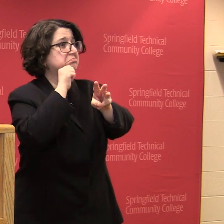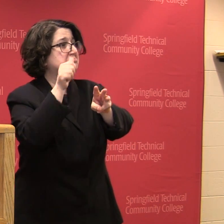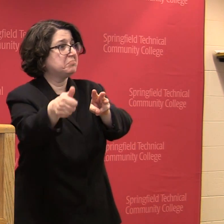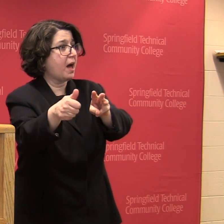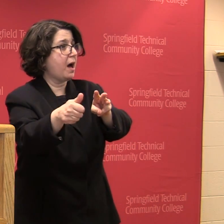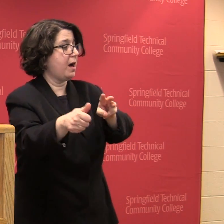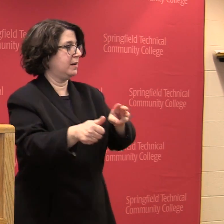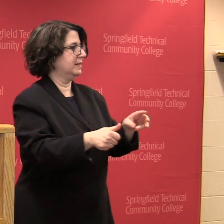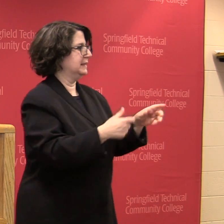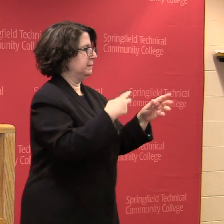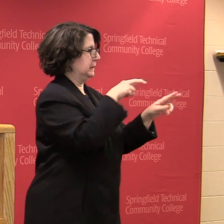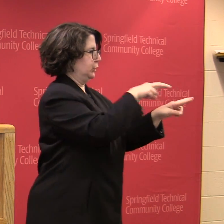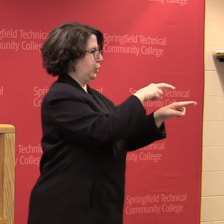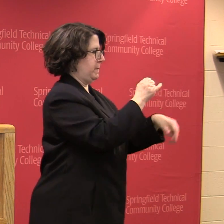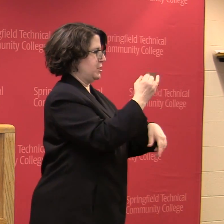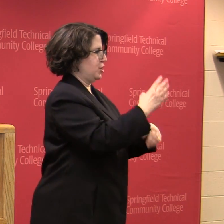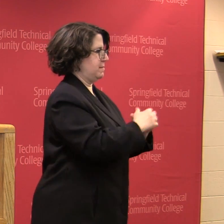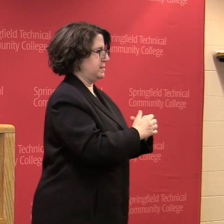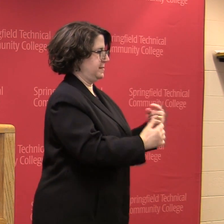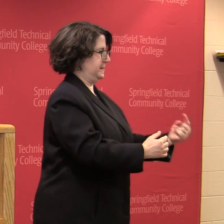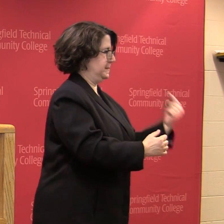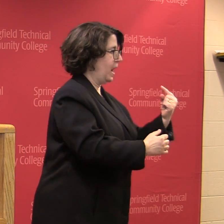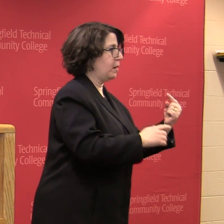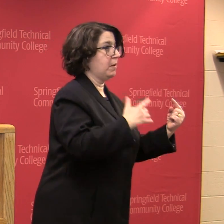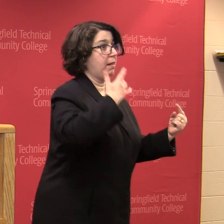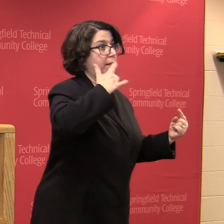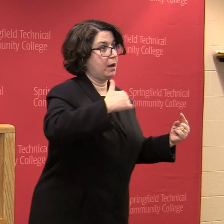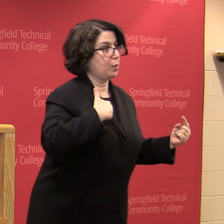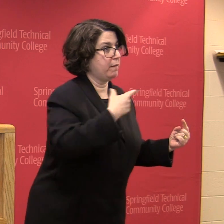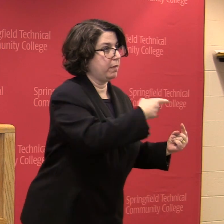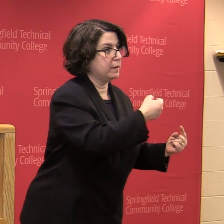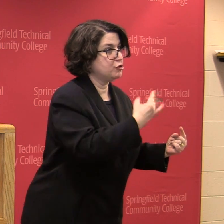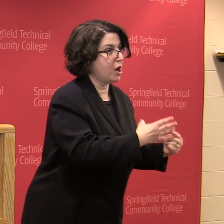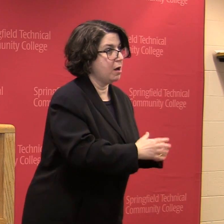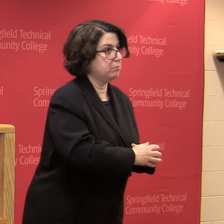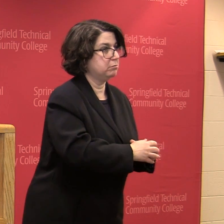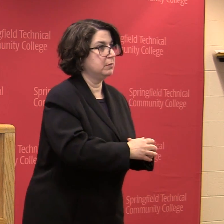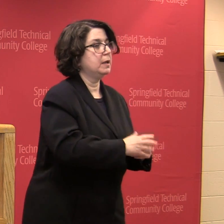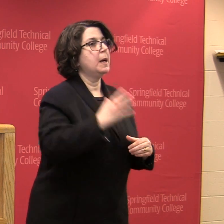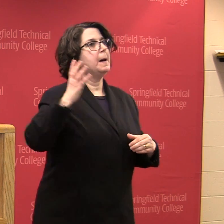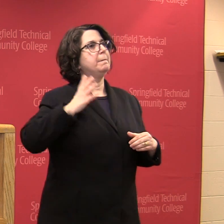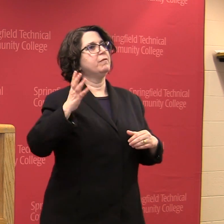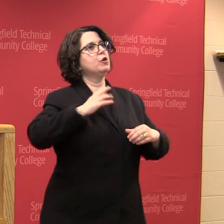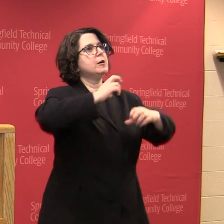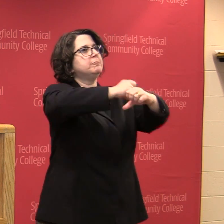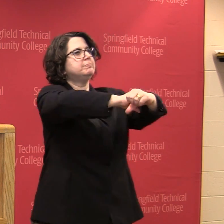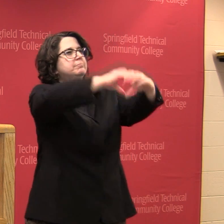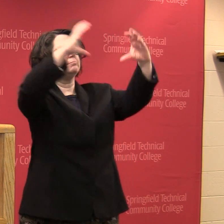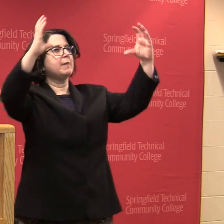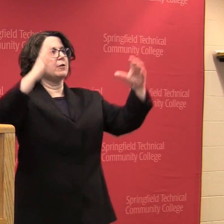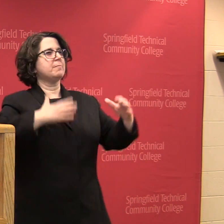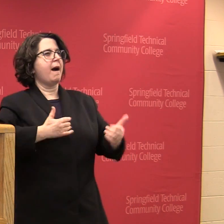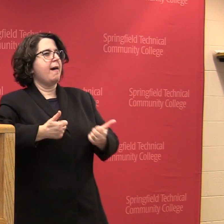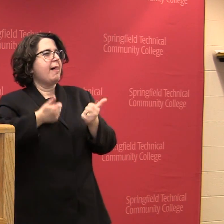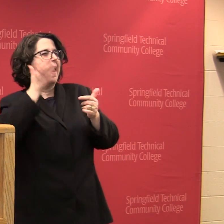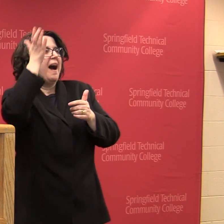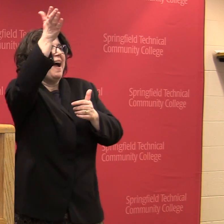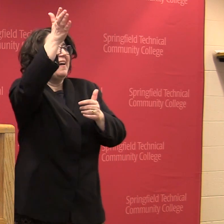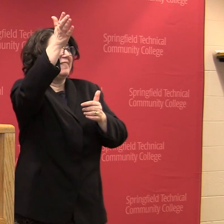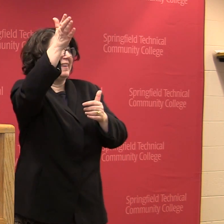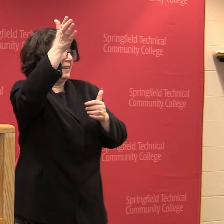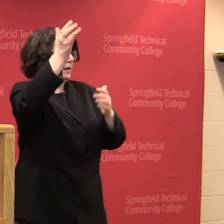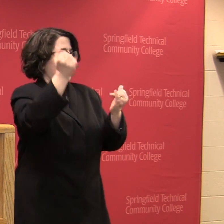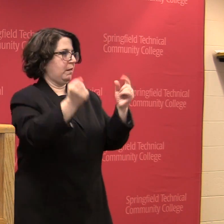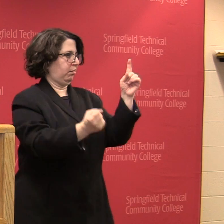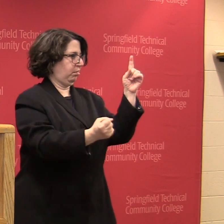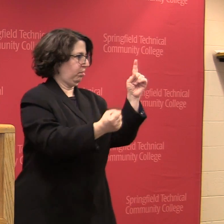but I'm lucky to have it. My life may not have gone the way I pictured it to be, but I have a life. There are things in my